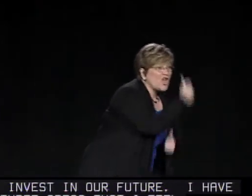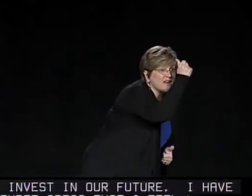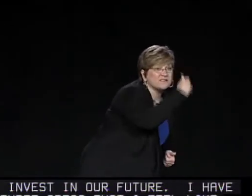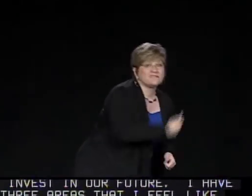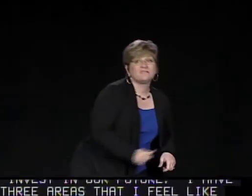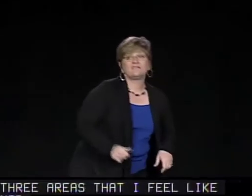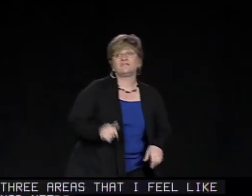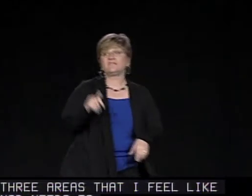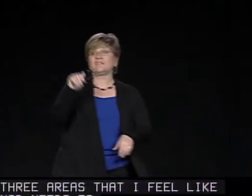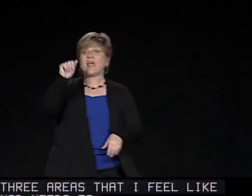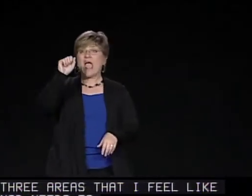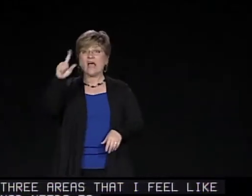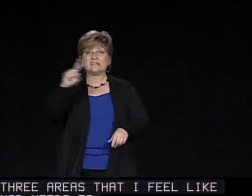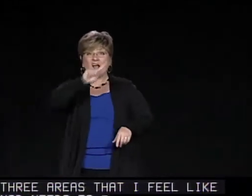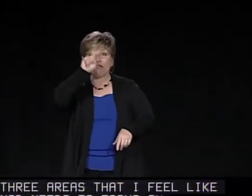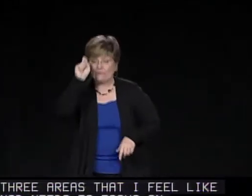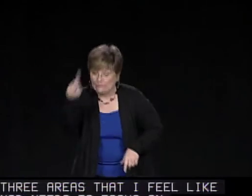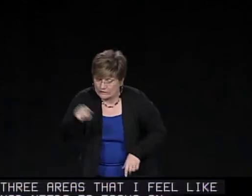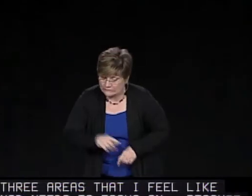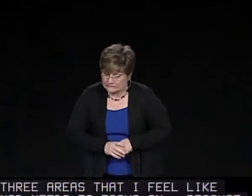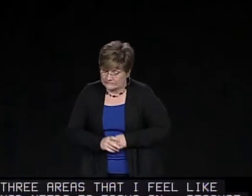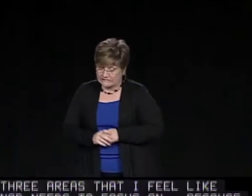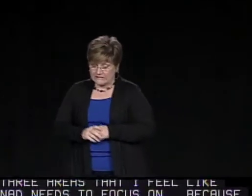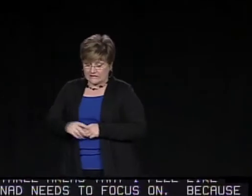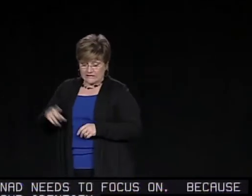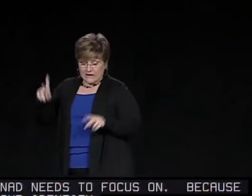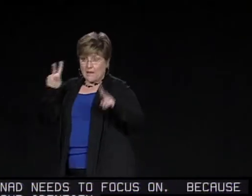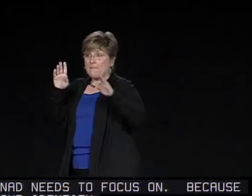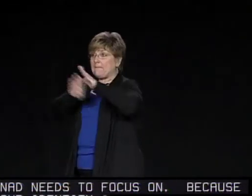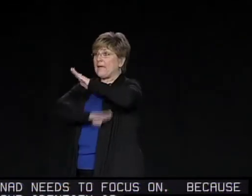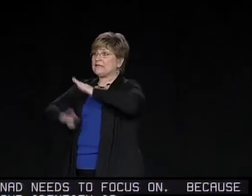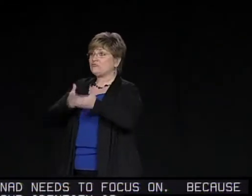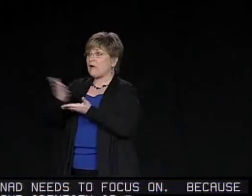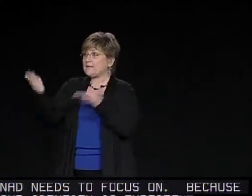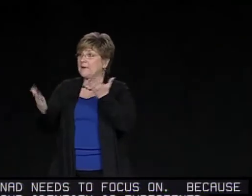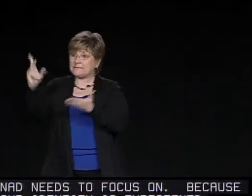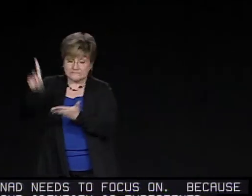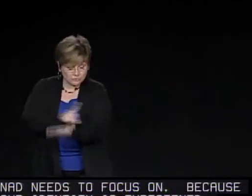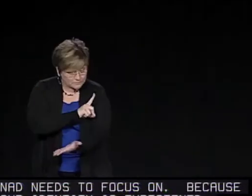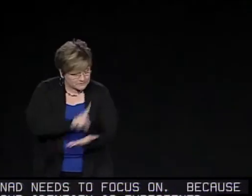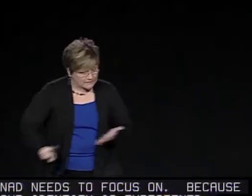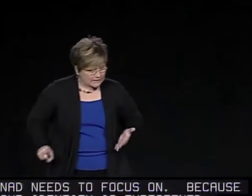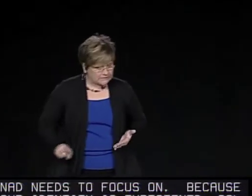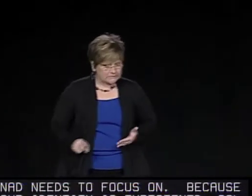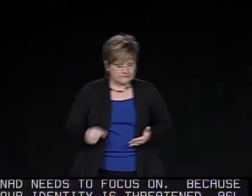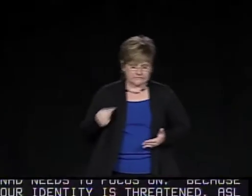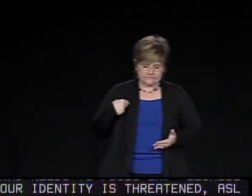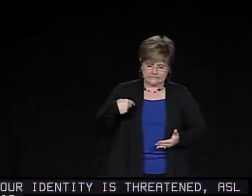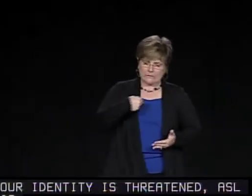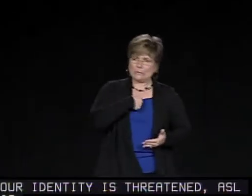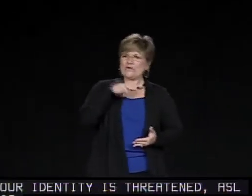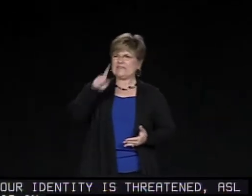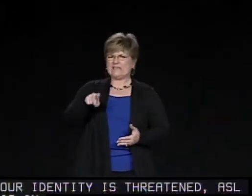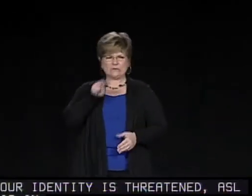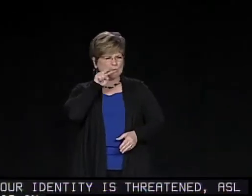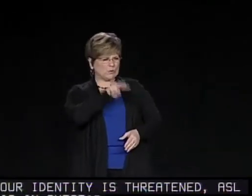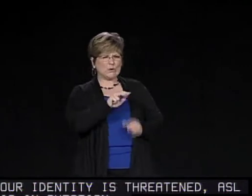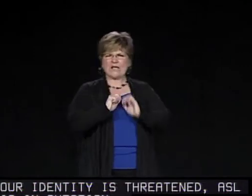Because our identity is threatened. ASL is in question. Basic rights of babies are discriminated